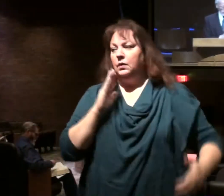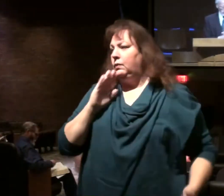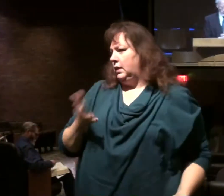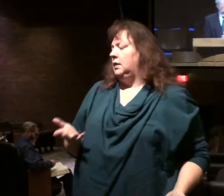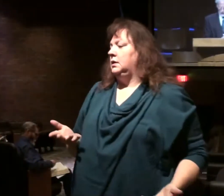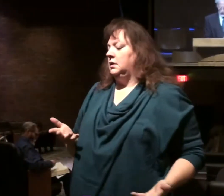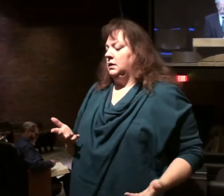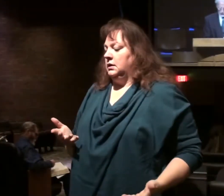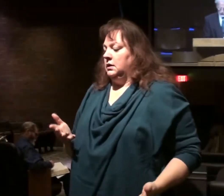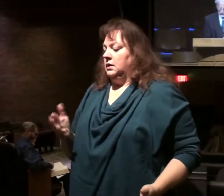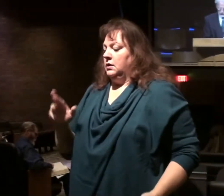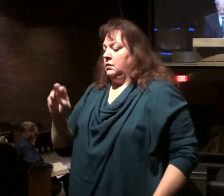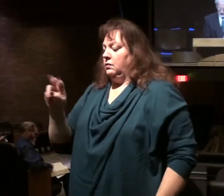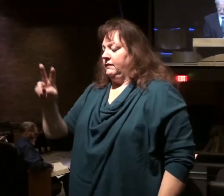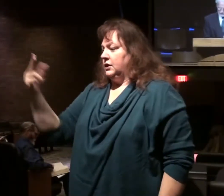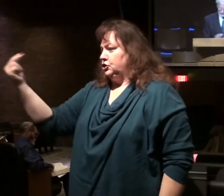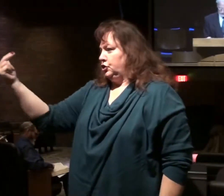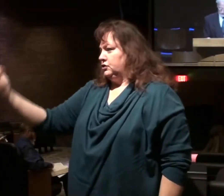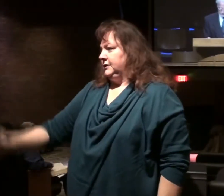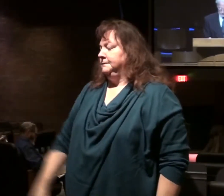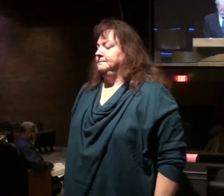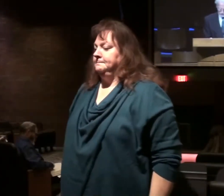So come back to chapter 13.